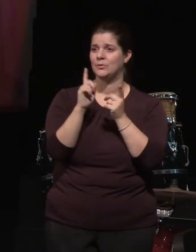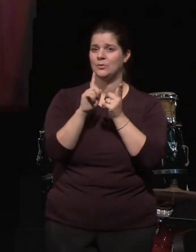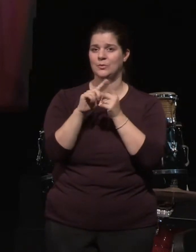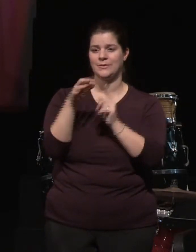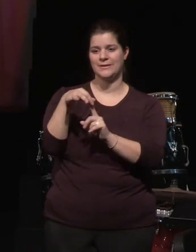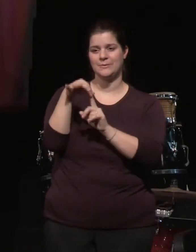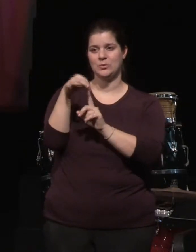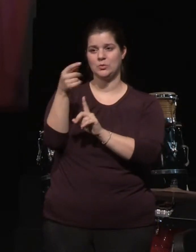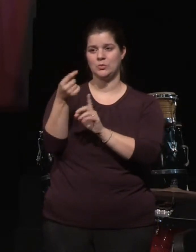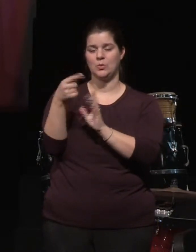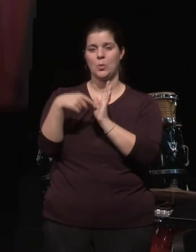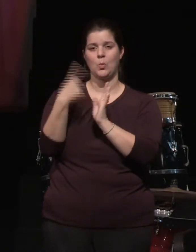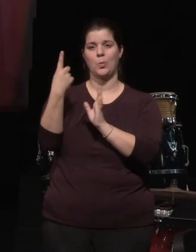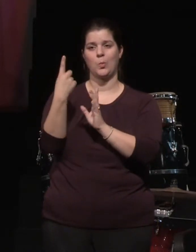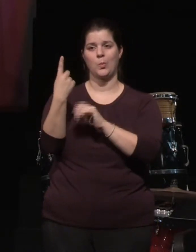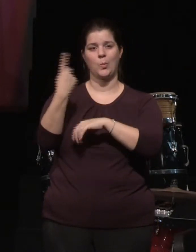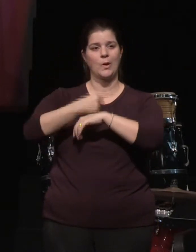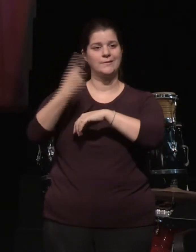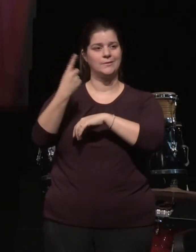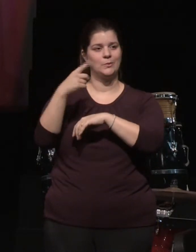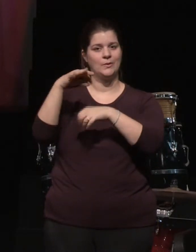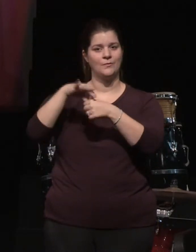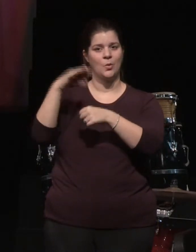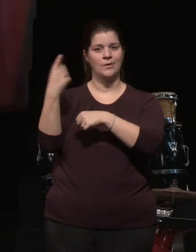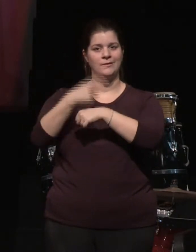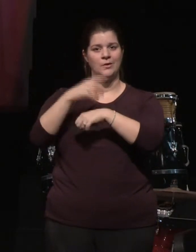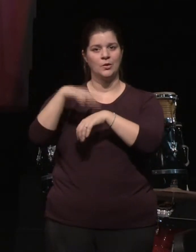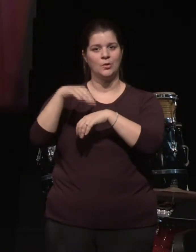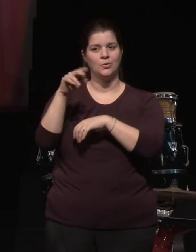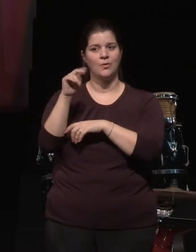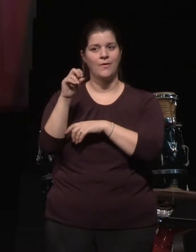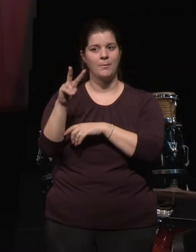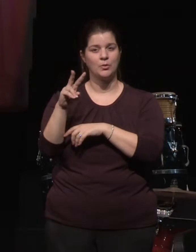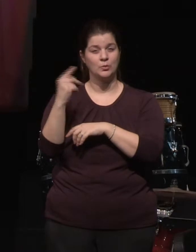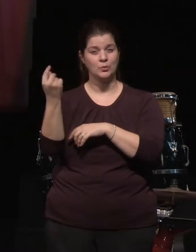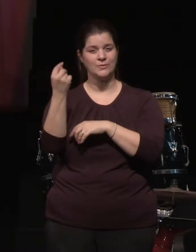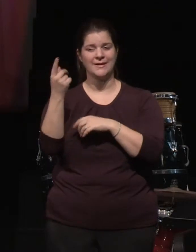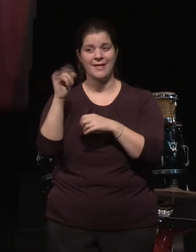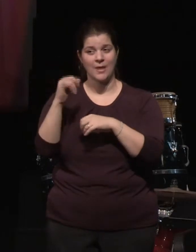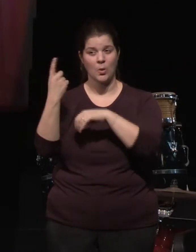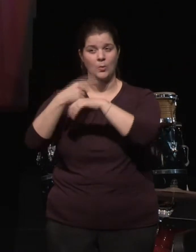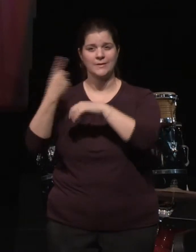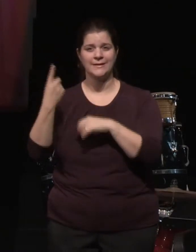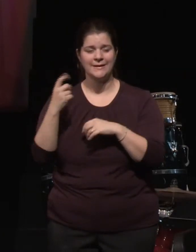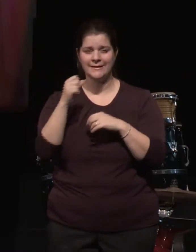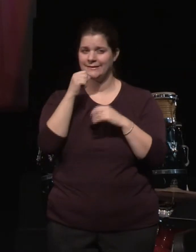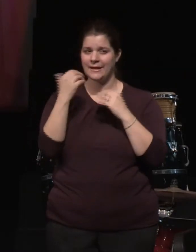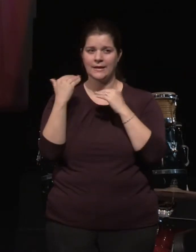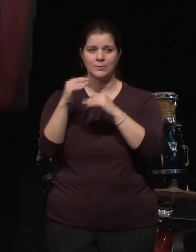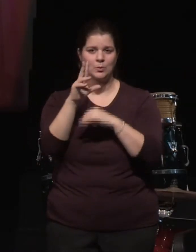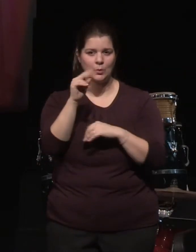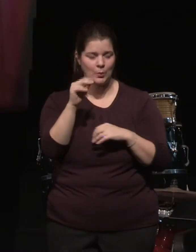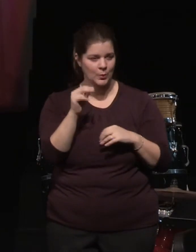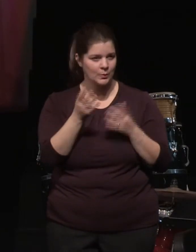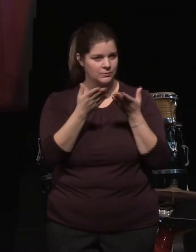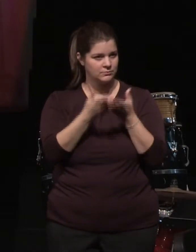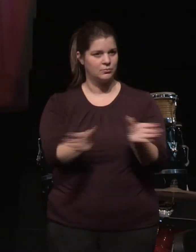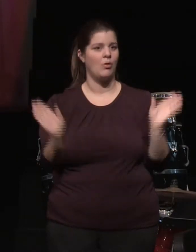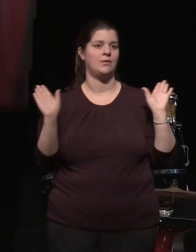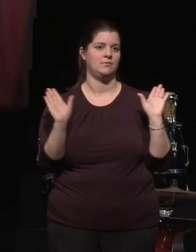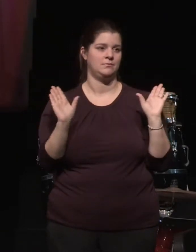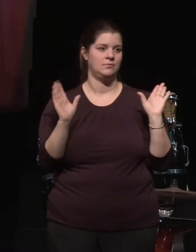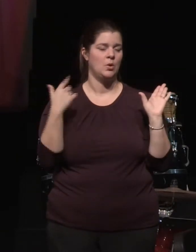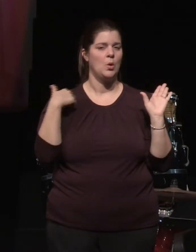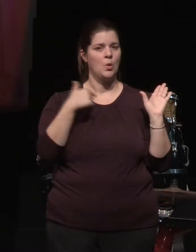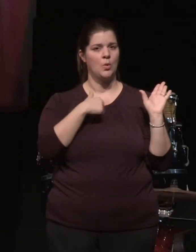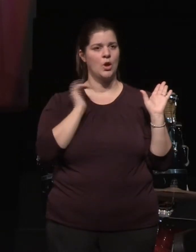November. But our ideals and our shared values. Many of us hold steadfastly to the notion put